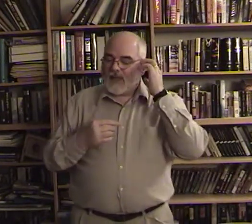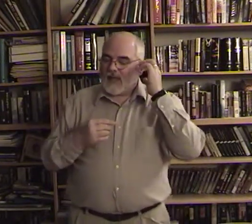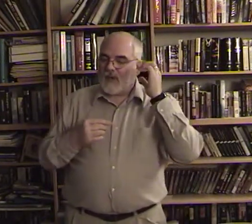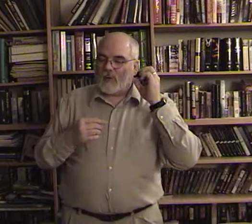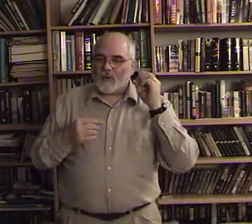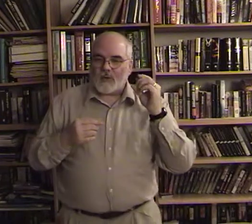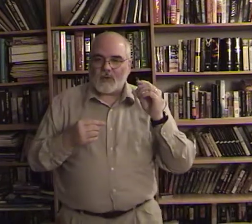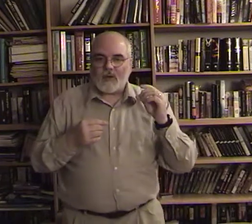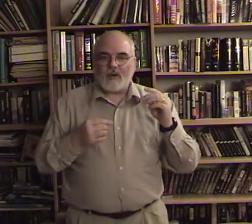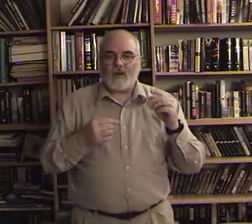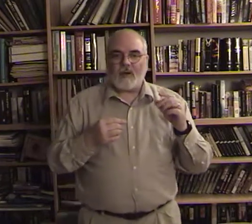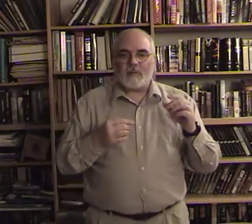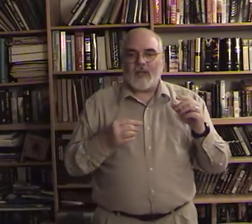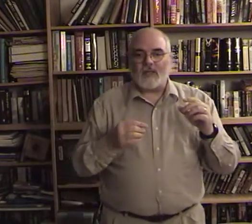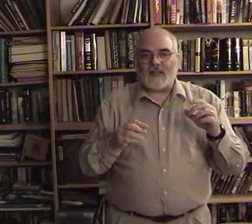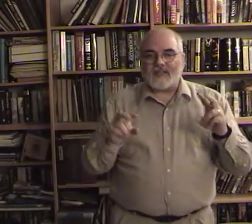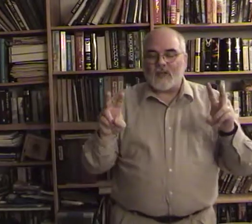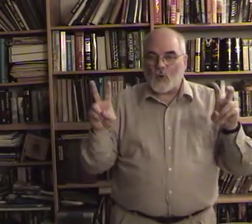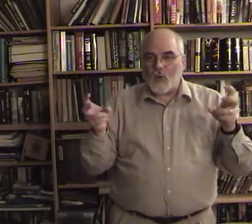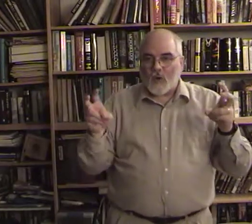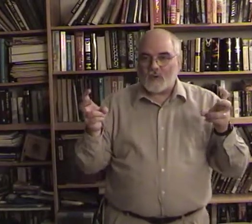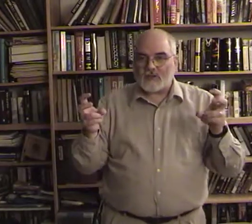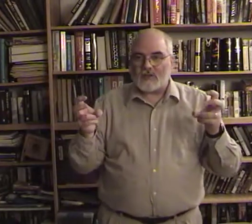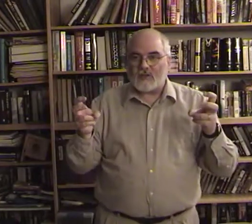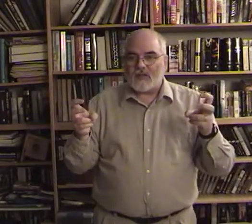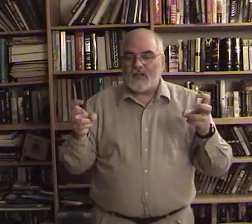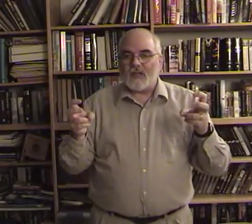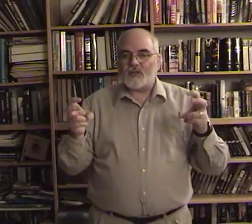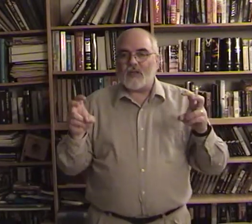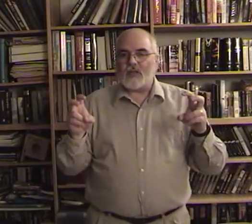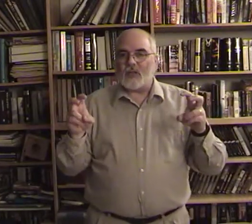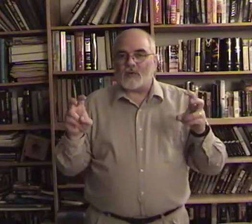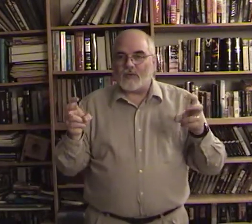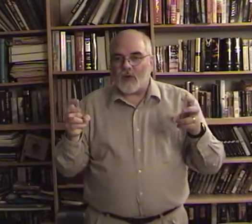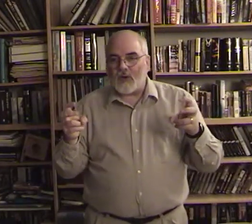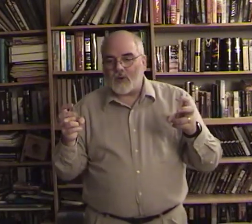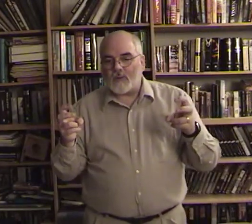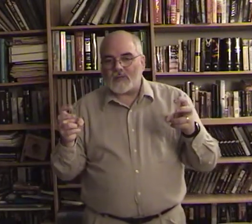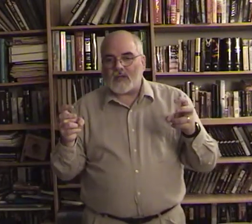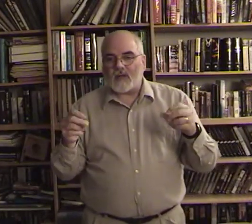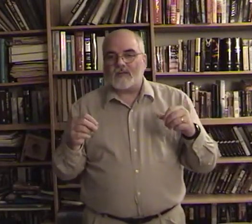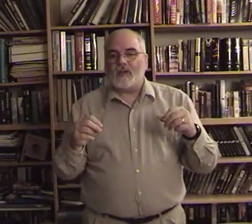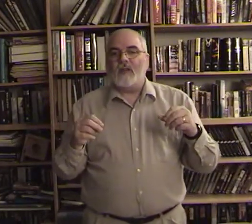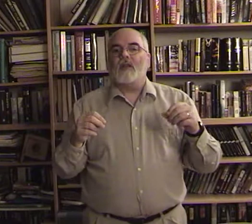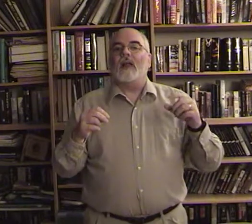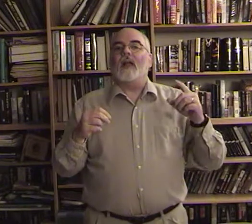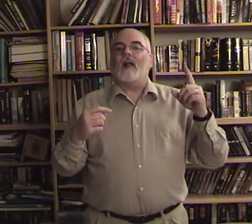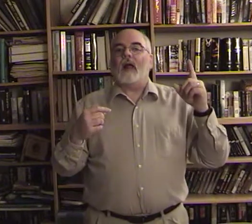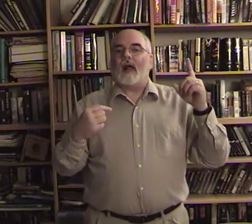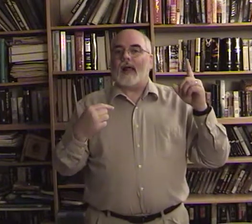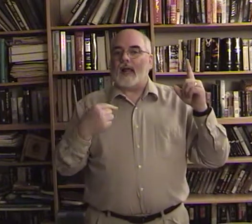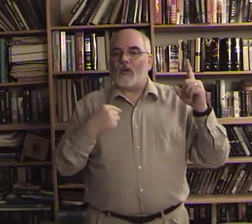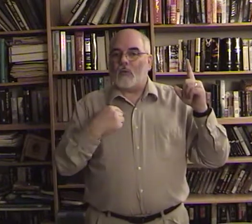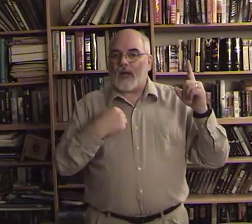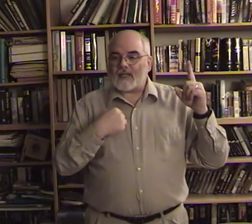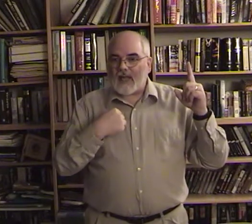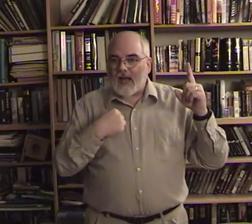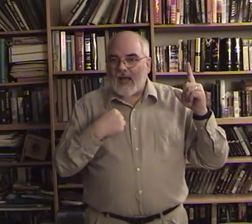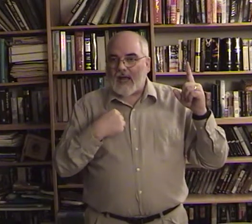and what we're going to do here is because it's in quotes jesus is referring to himself when i say i